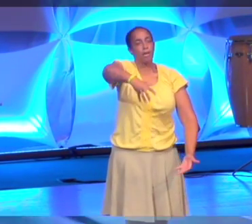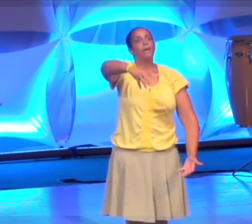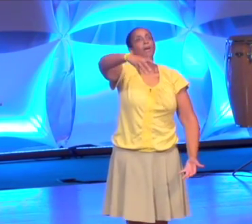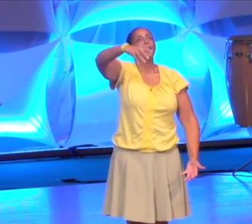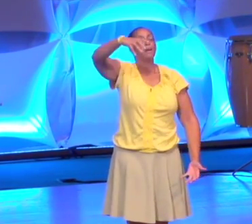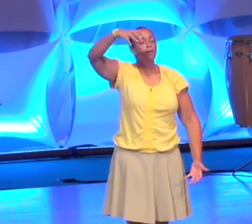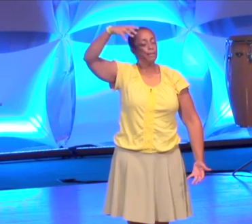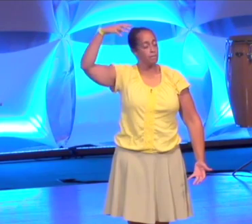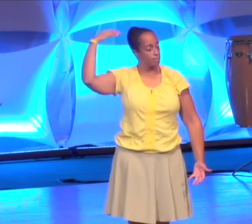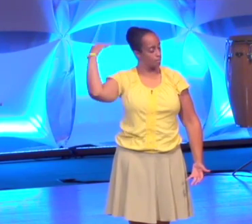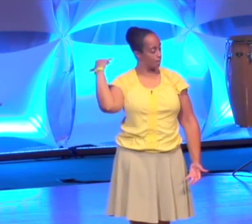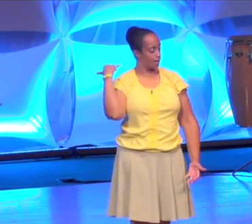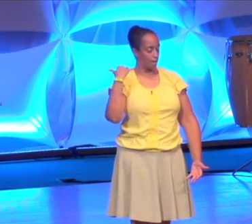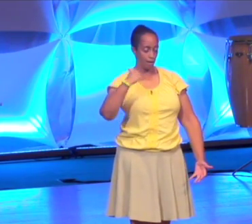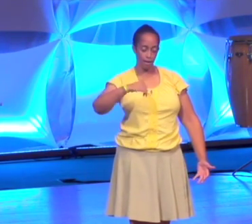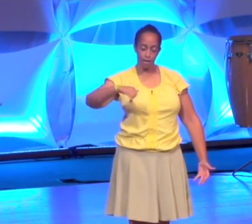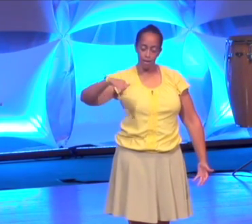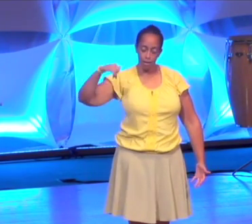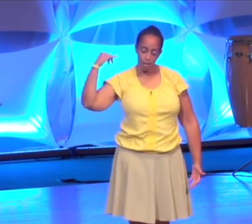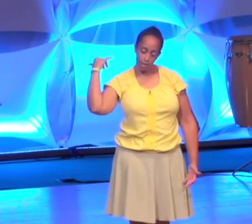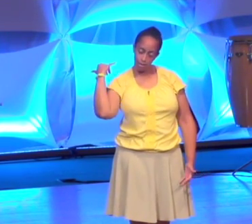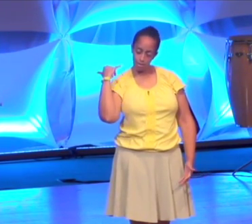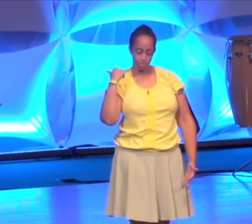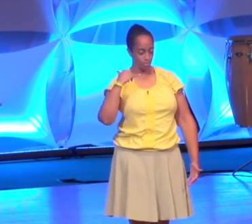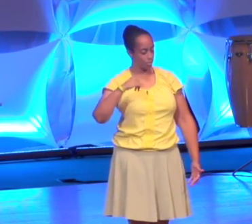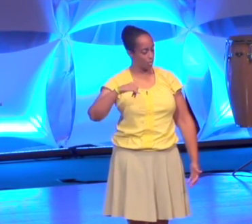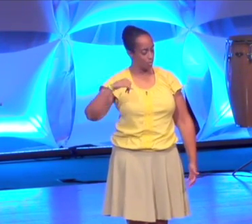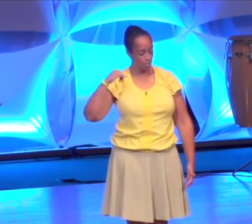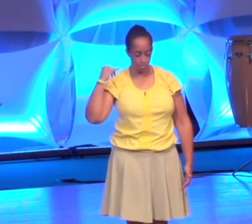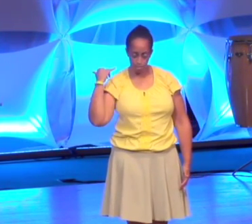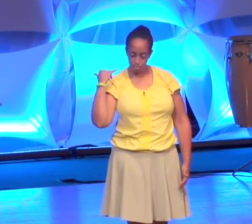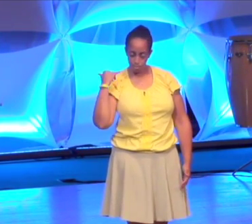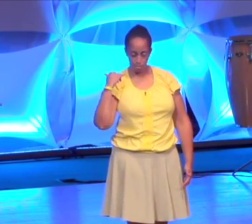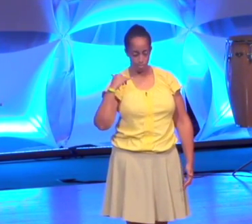untold.